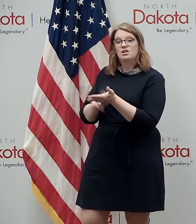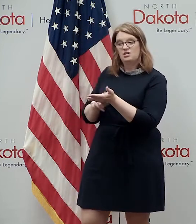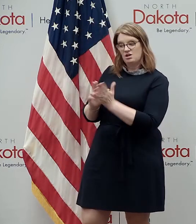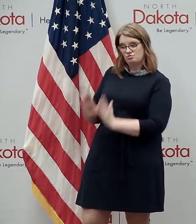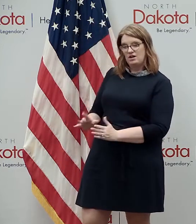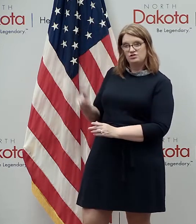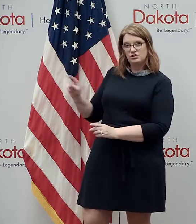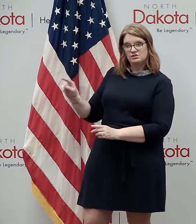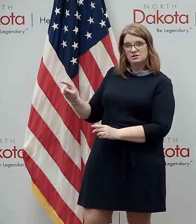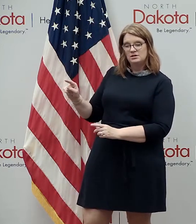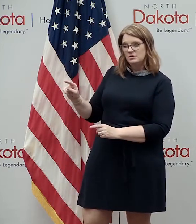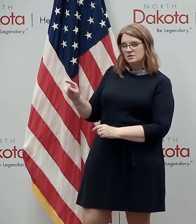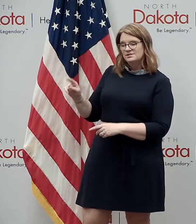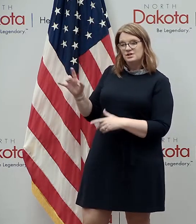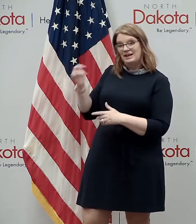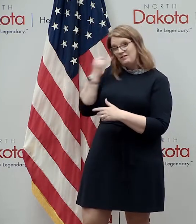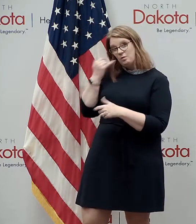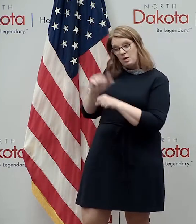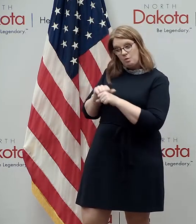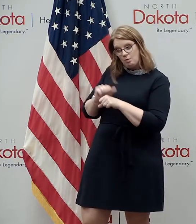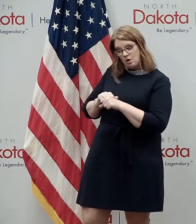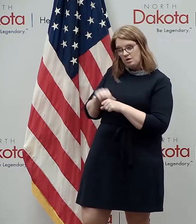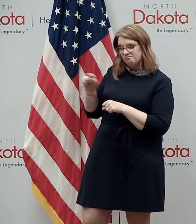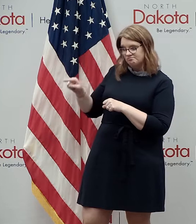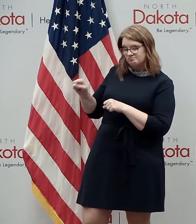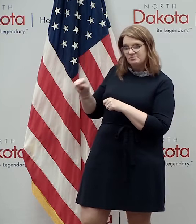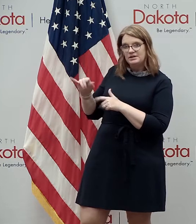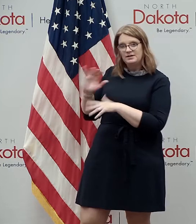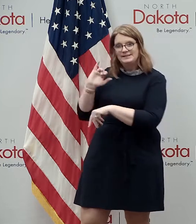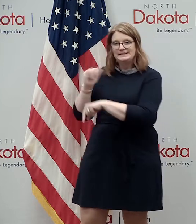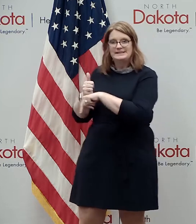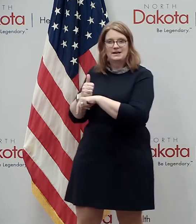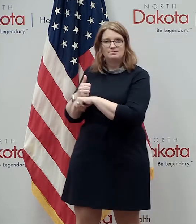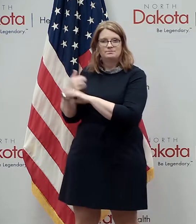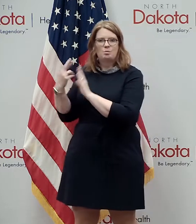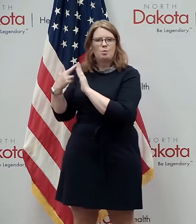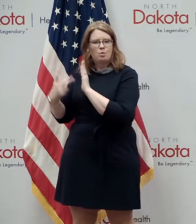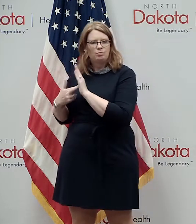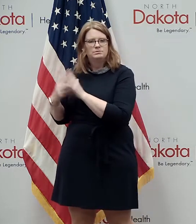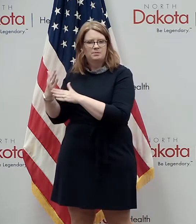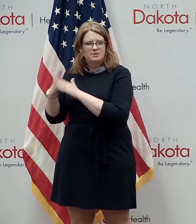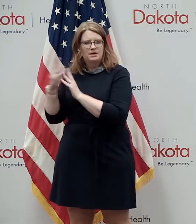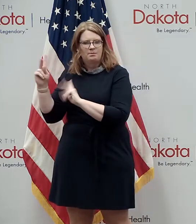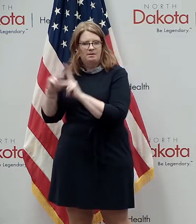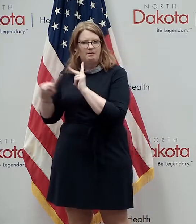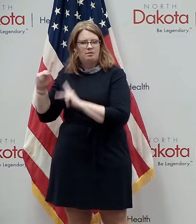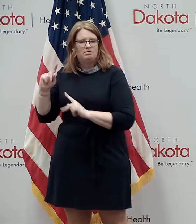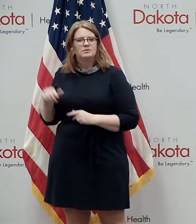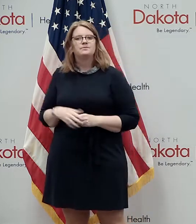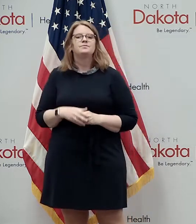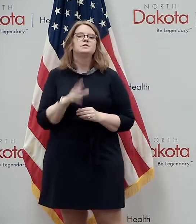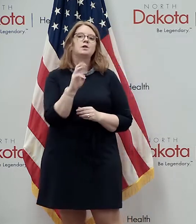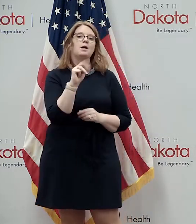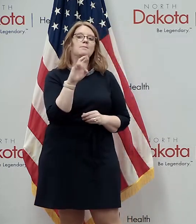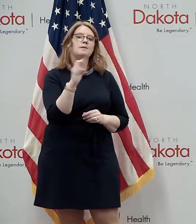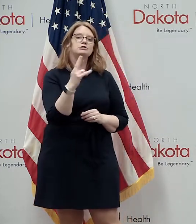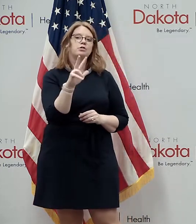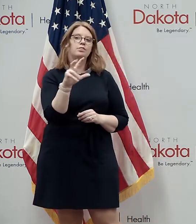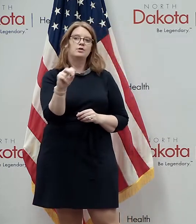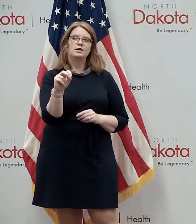measures to reduce covet impacts in construction and again the on march 30th